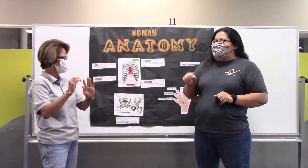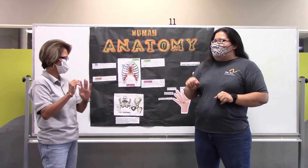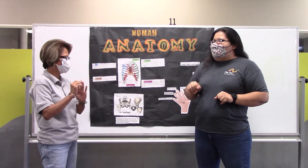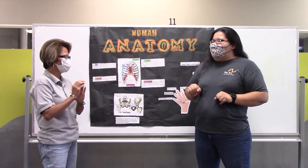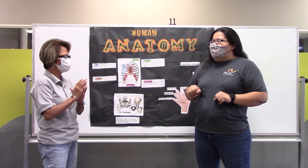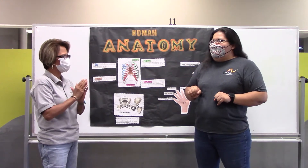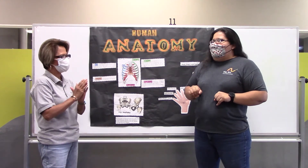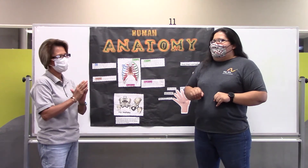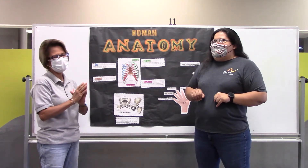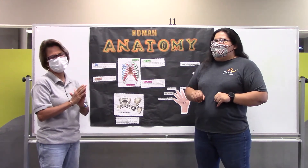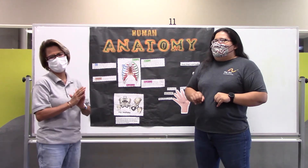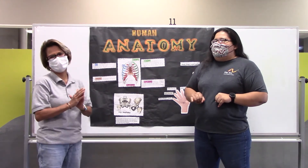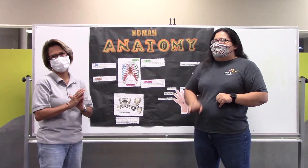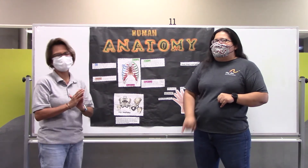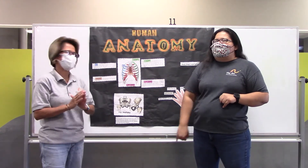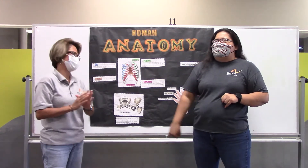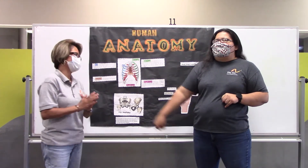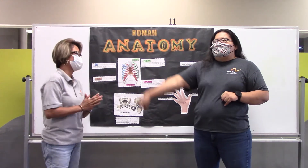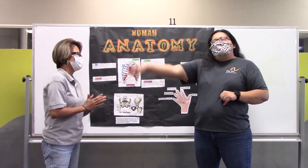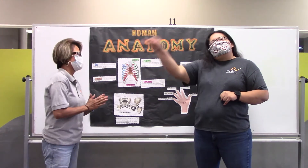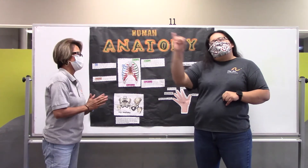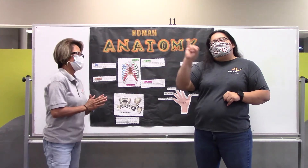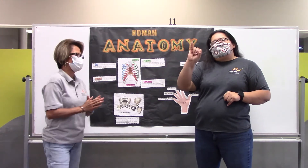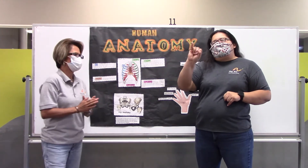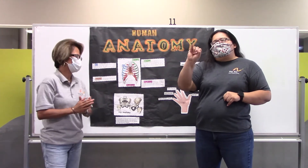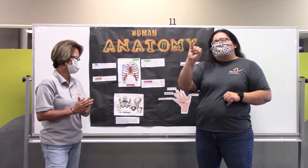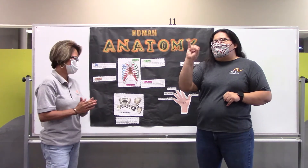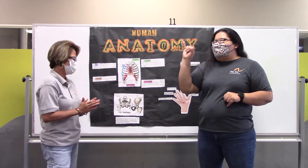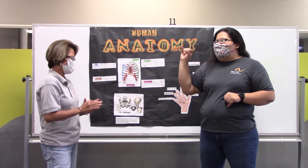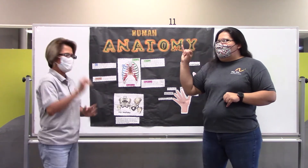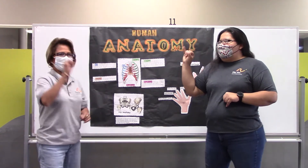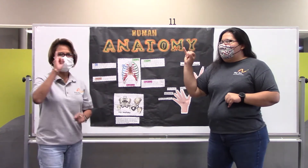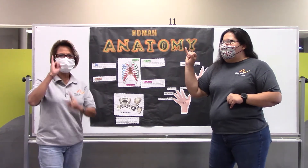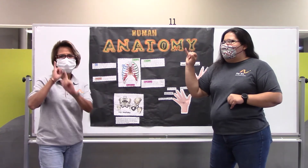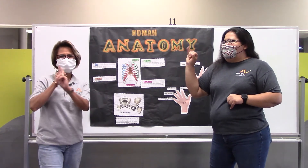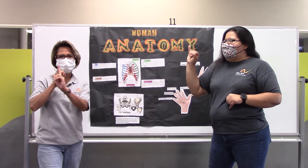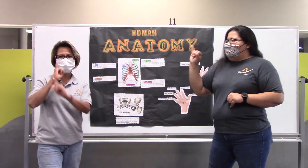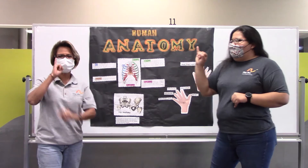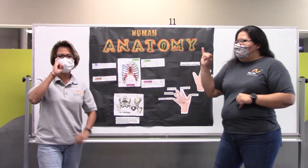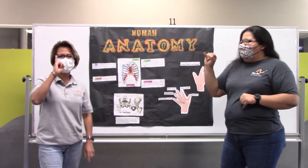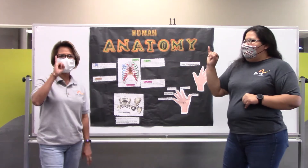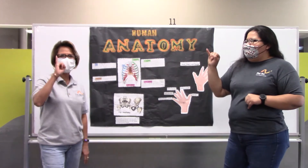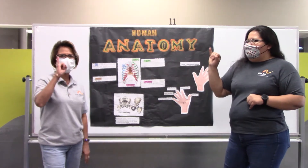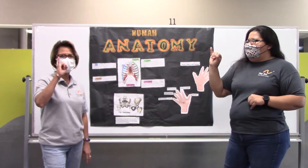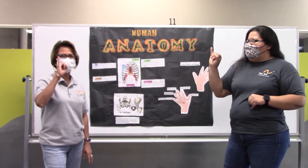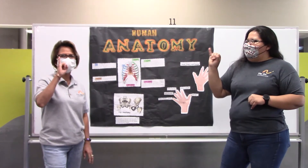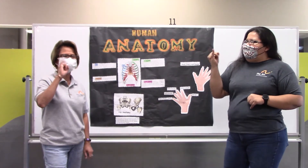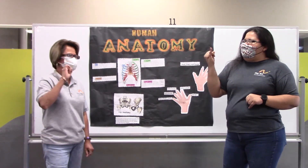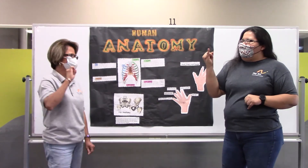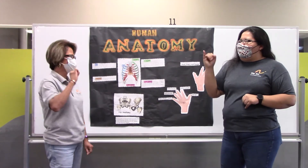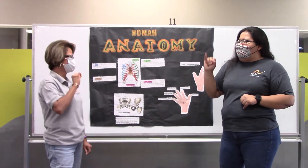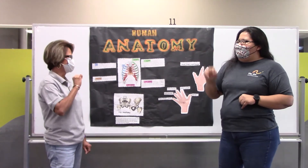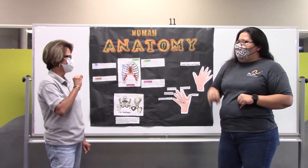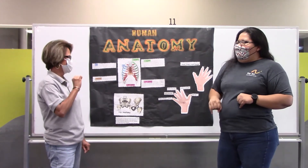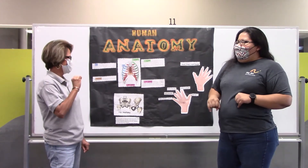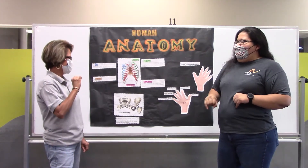one. Let's see. okay. Do you know what this finger is called? This is called a pinky. Good job. Hey, Amy.